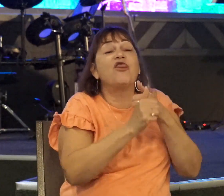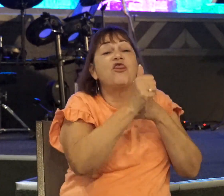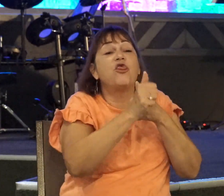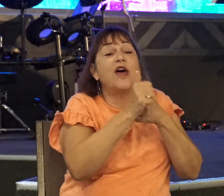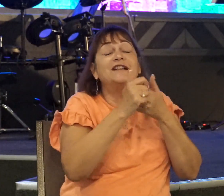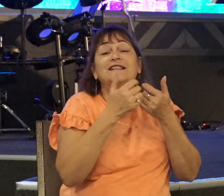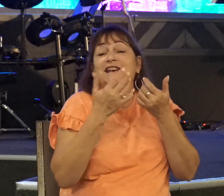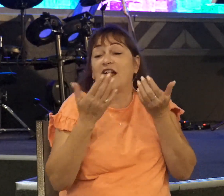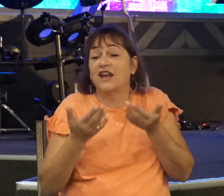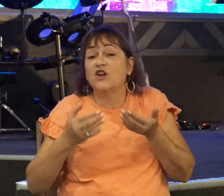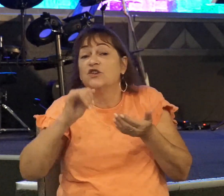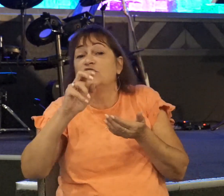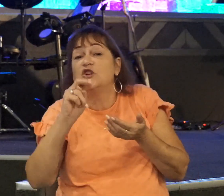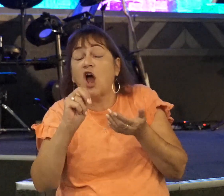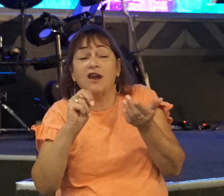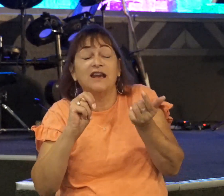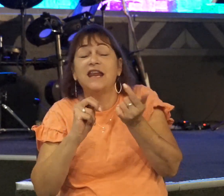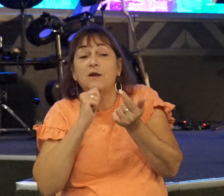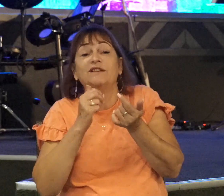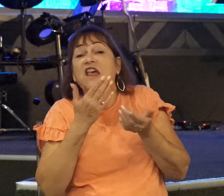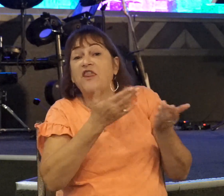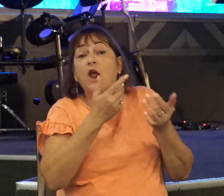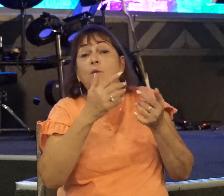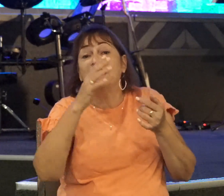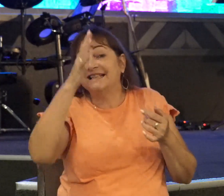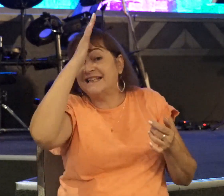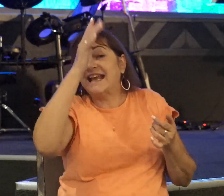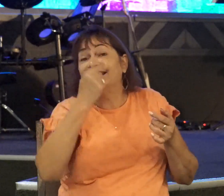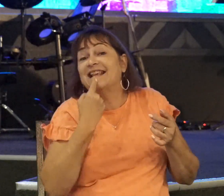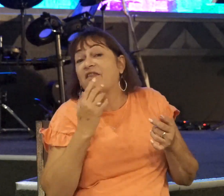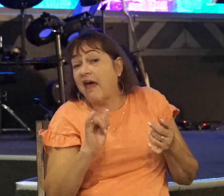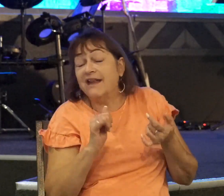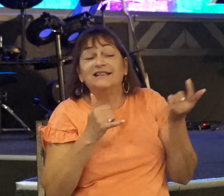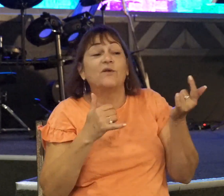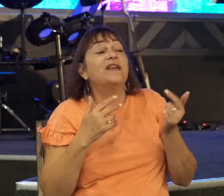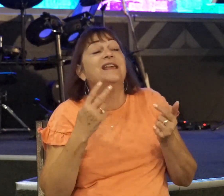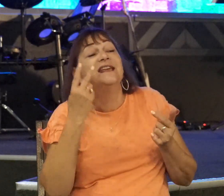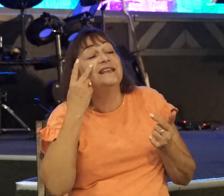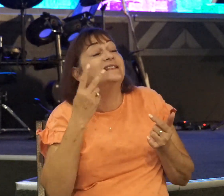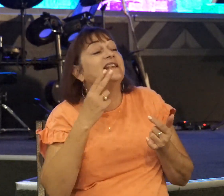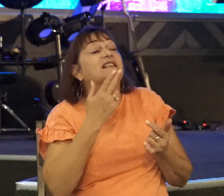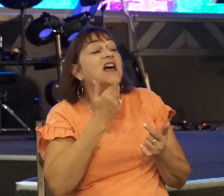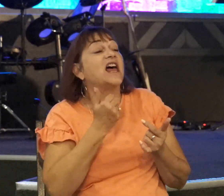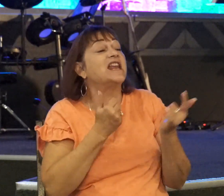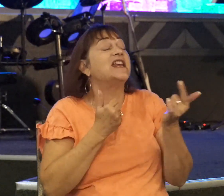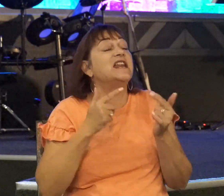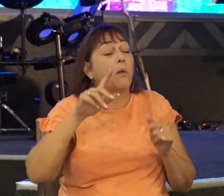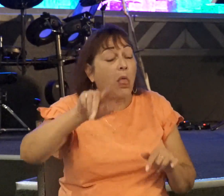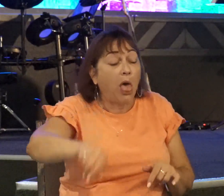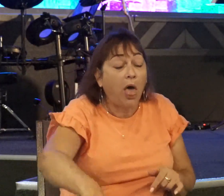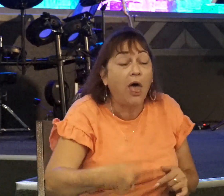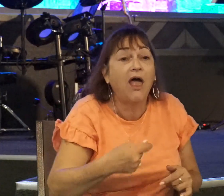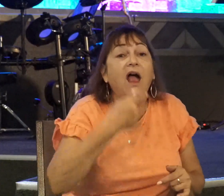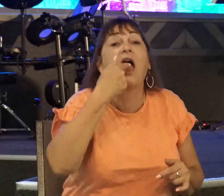He wasn't there when Saul said this. And so he sees the honey and he does what I would have done. He dips his spear in it and he eats some of it.